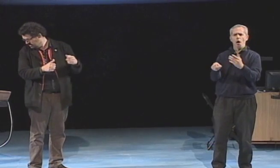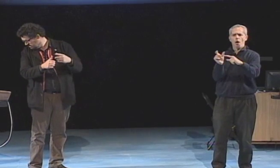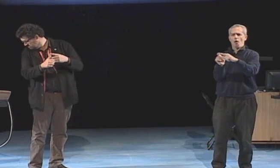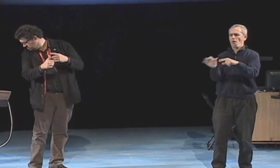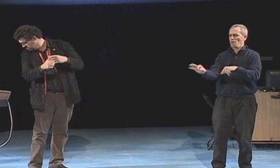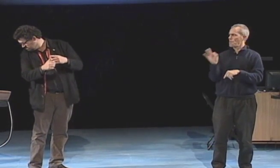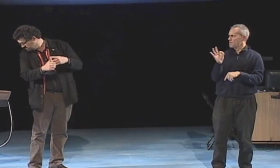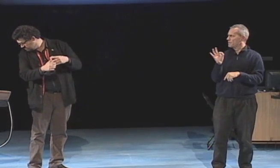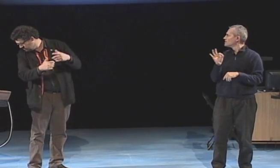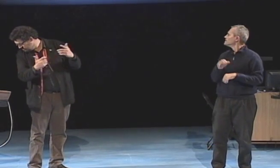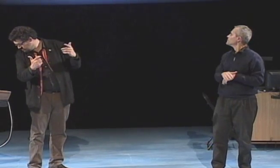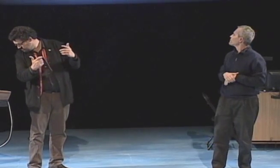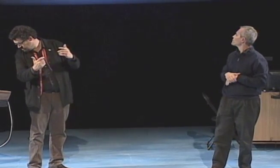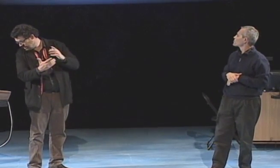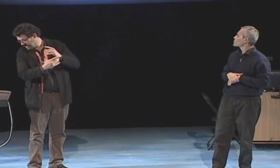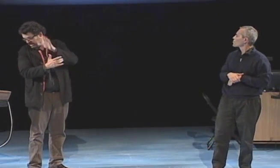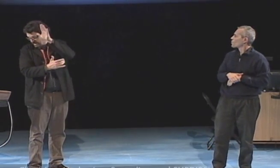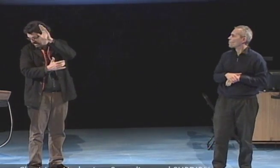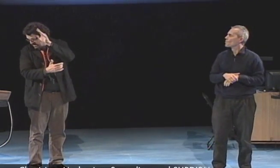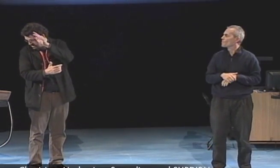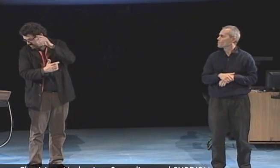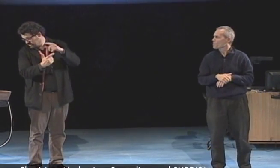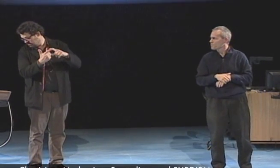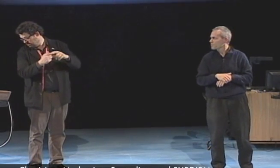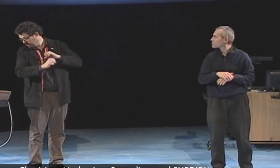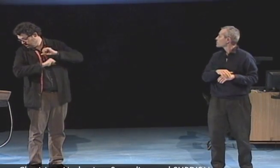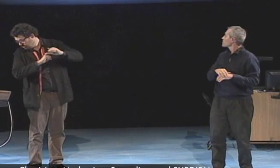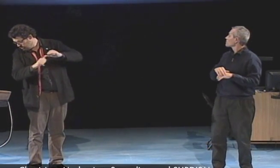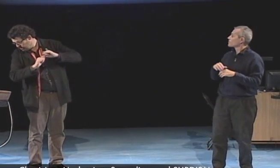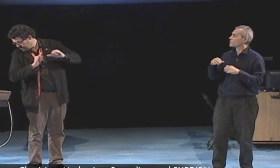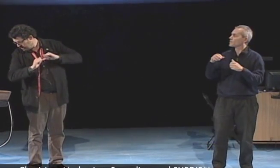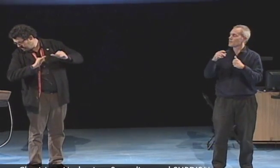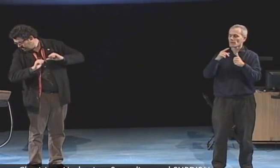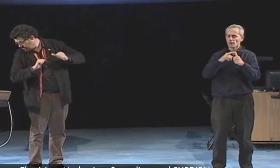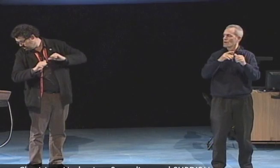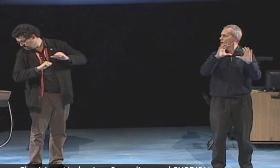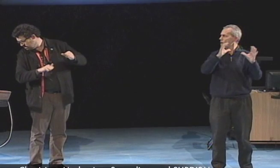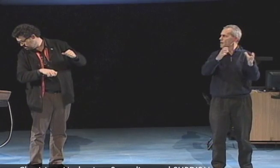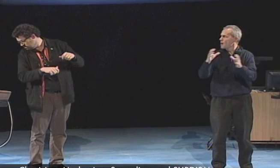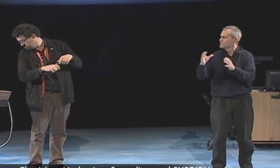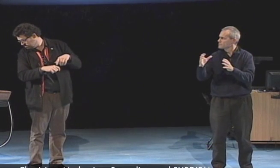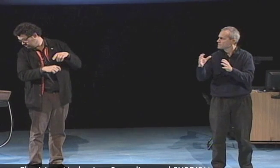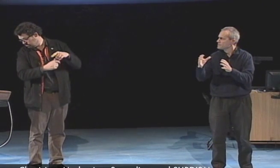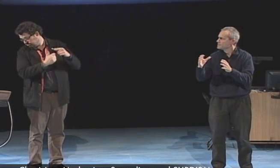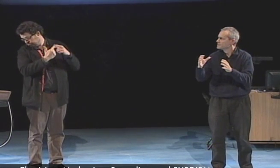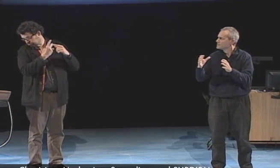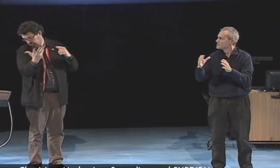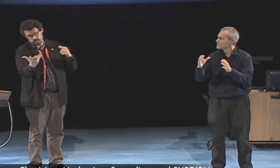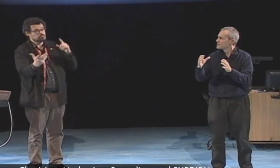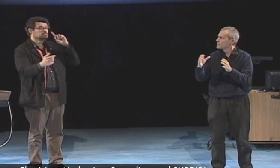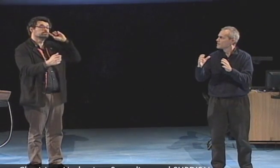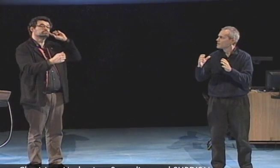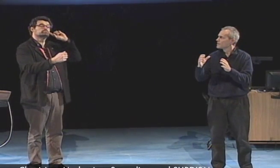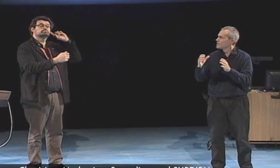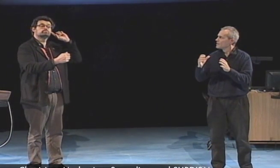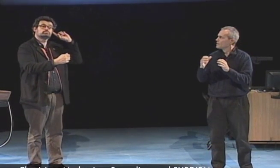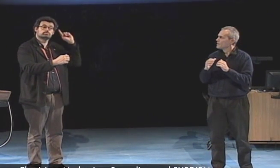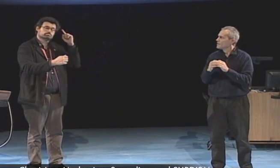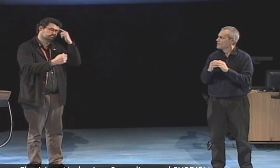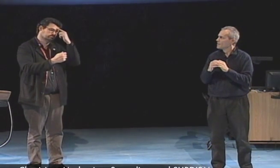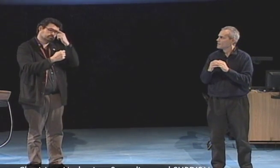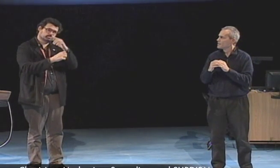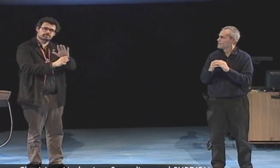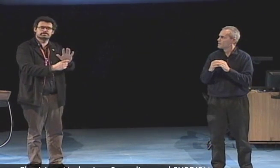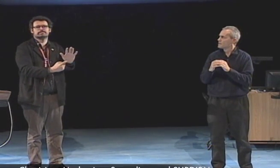all of these I included in my art and by using the suffix ism I